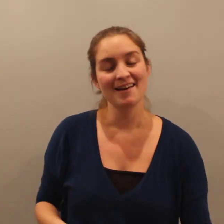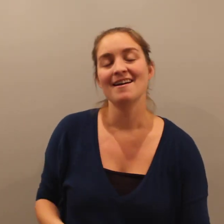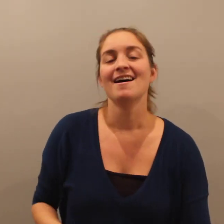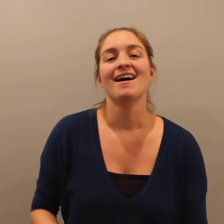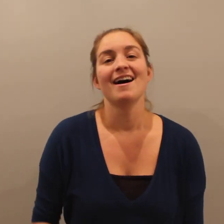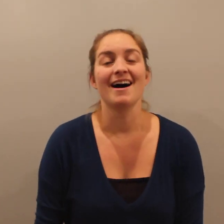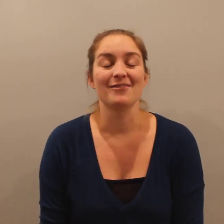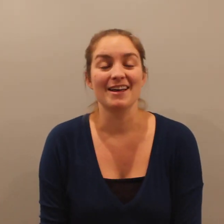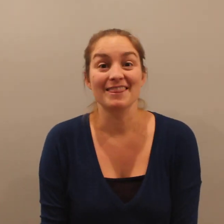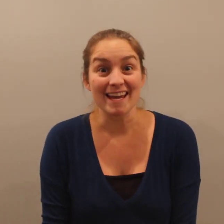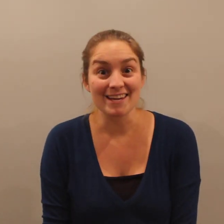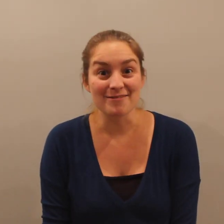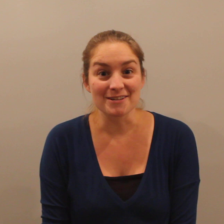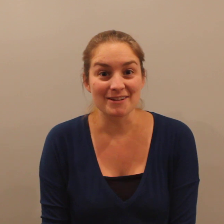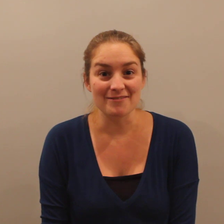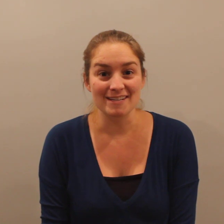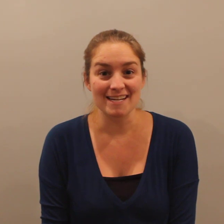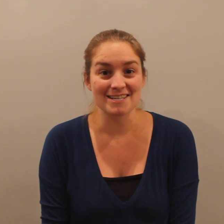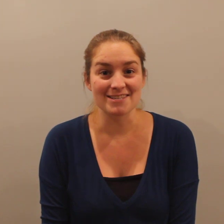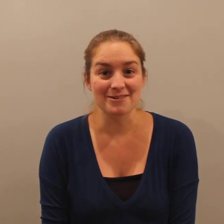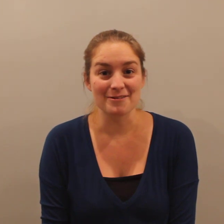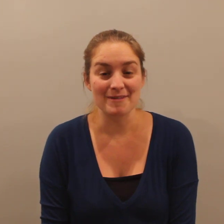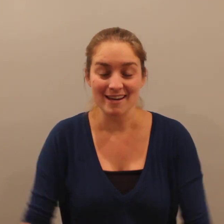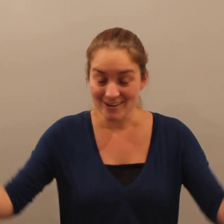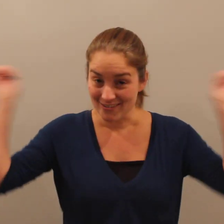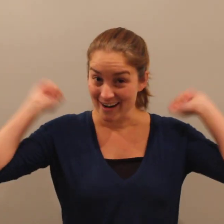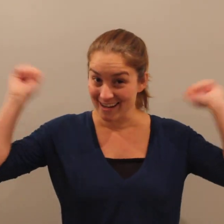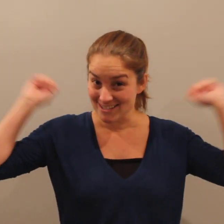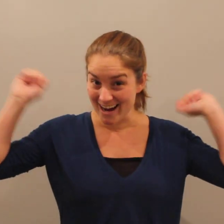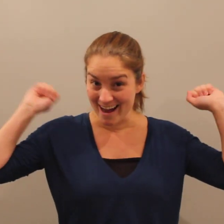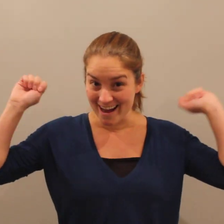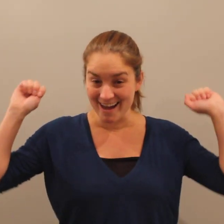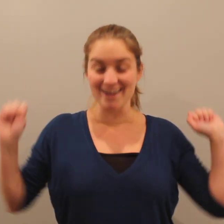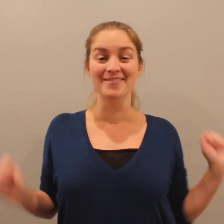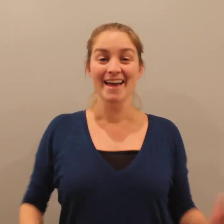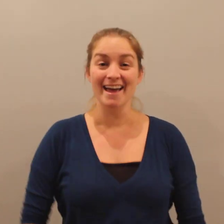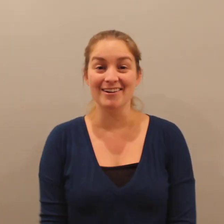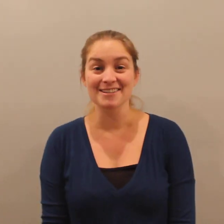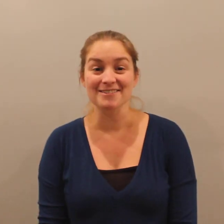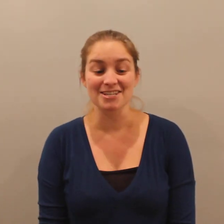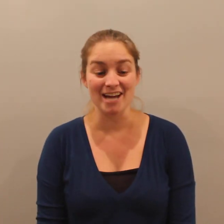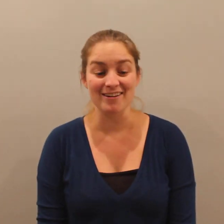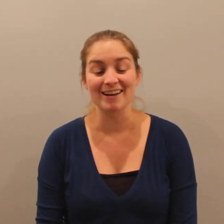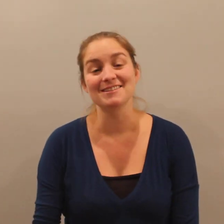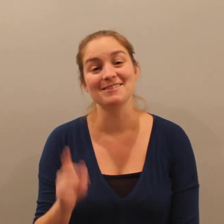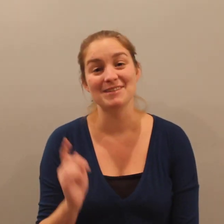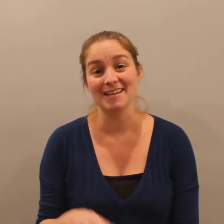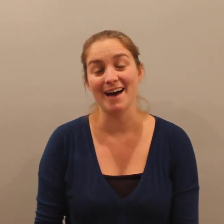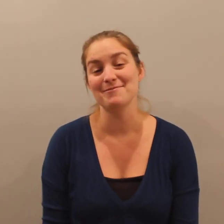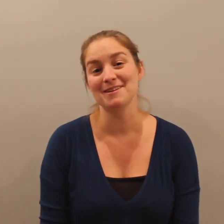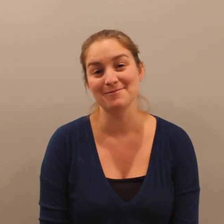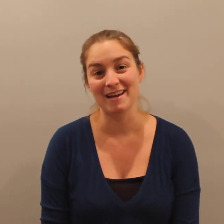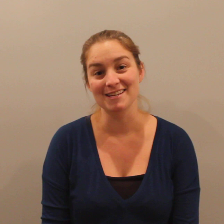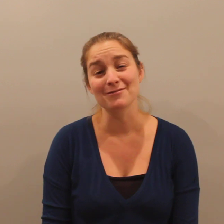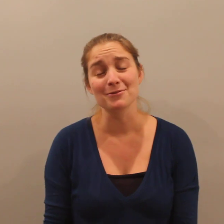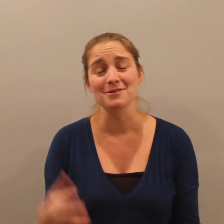I want to thank you for doing the foundation's drill with me. Great job! And also a shout out to Ms. Cap and Ms. Menace for those